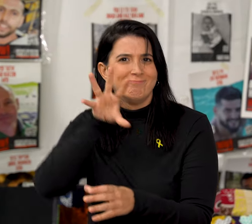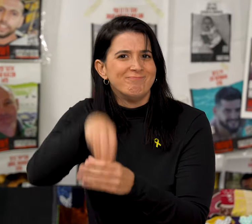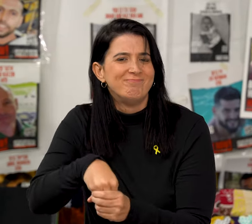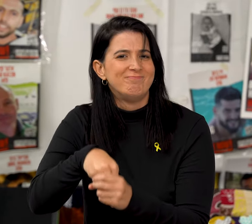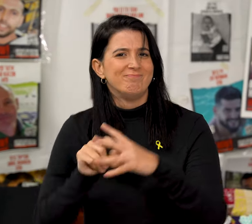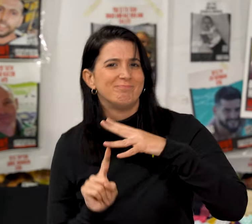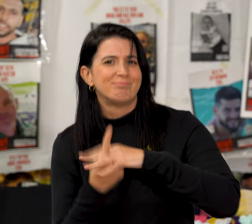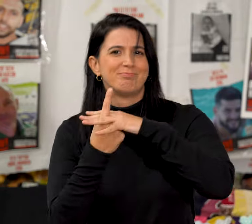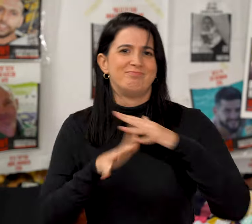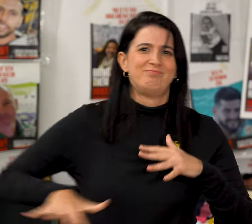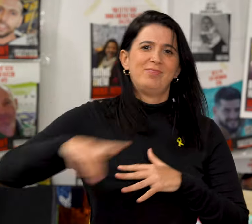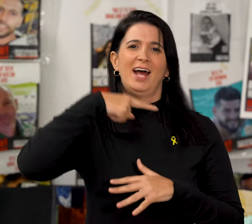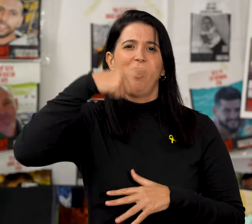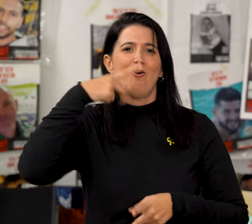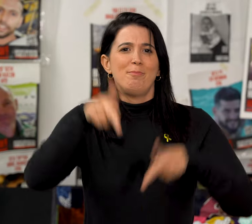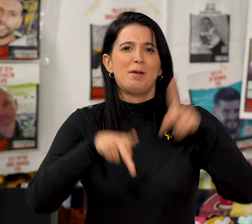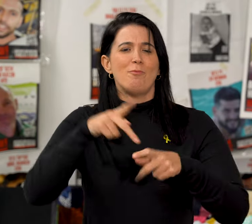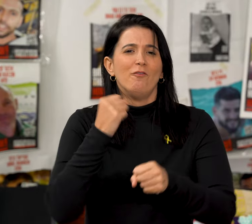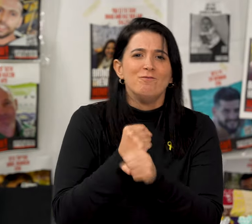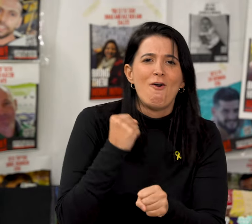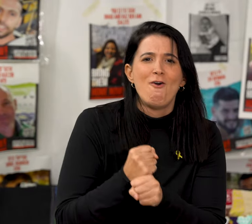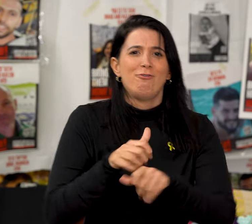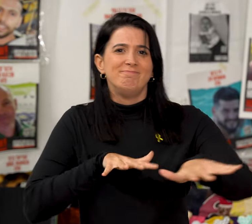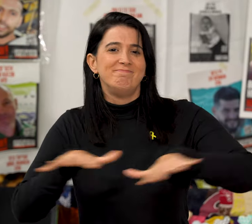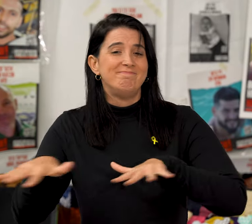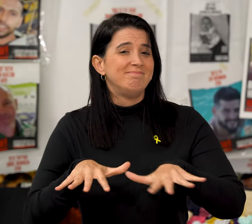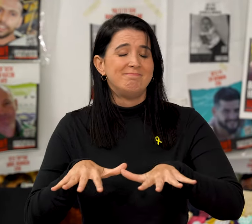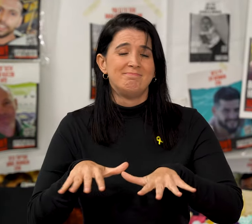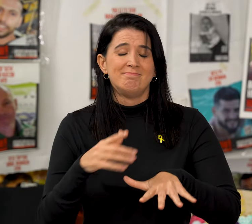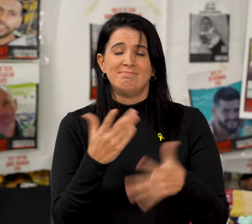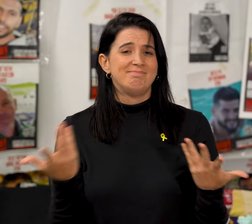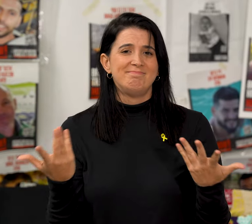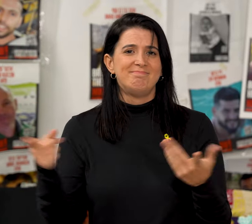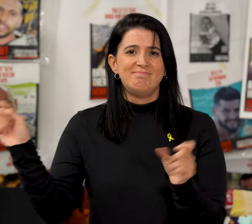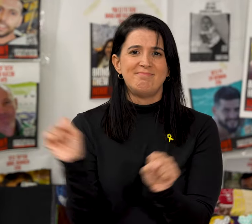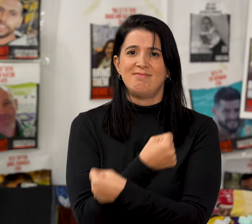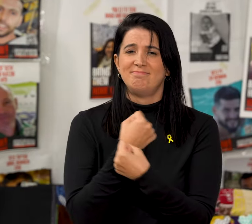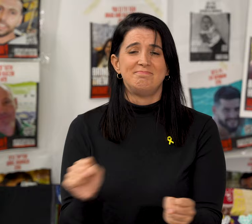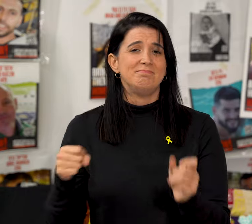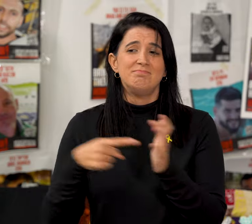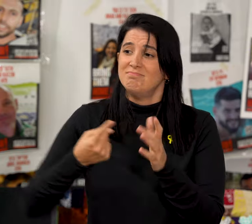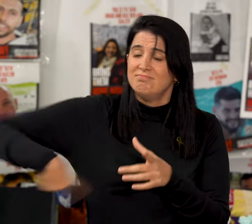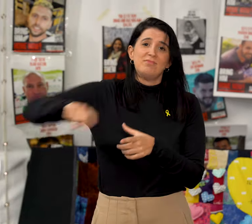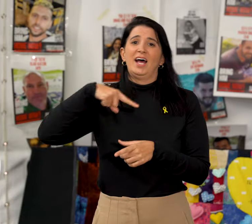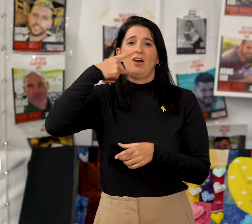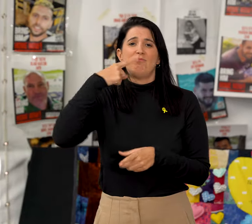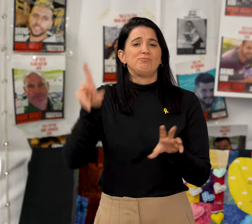fighting to take an equal part in the Israeli society and they never succeed. Not because they are Deaf.